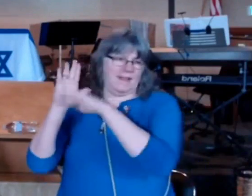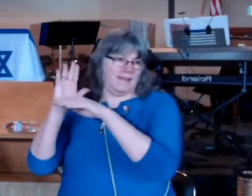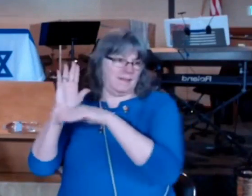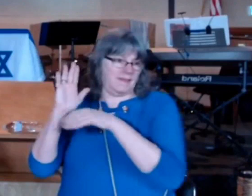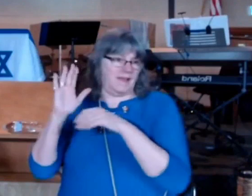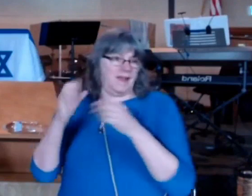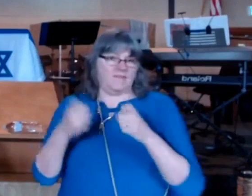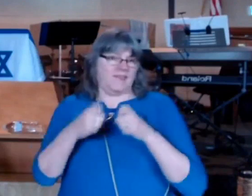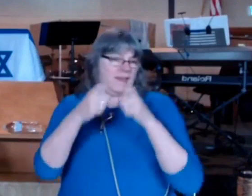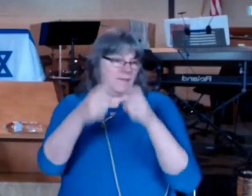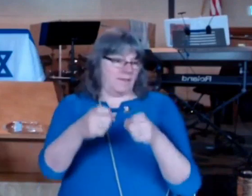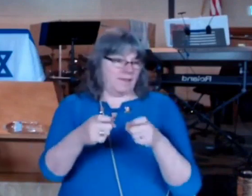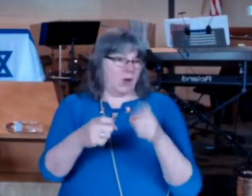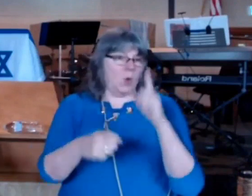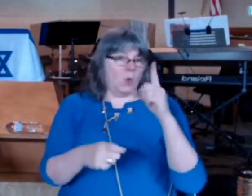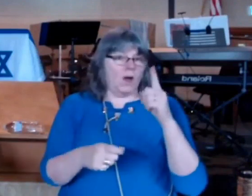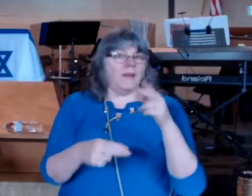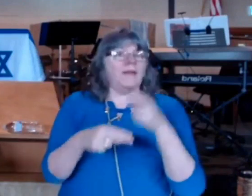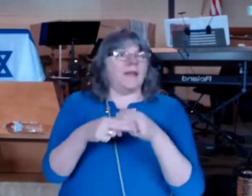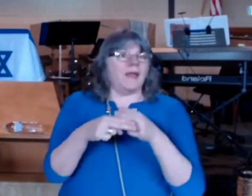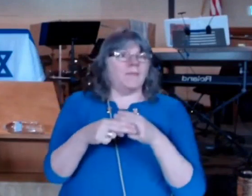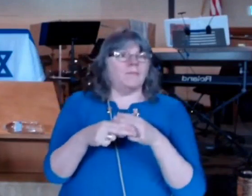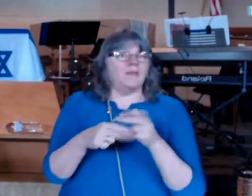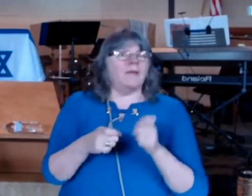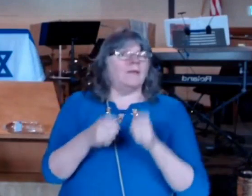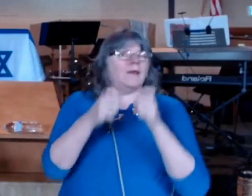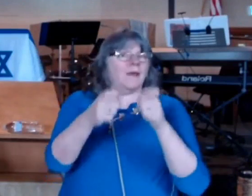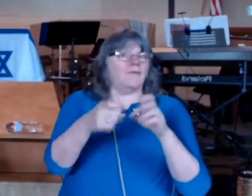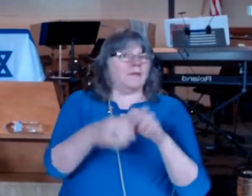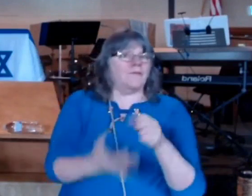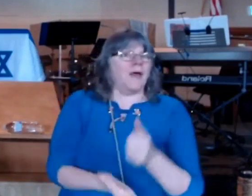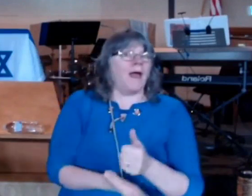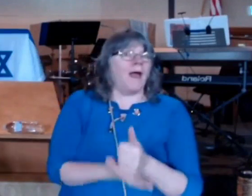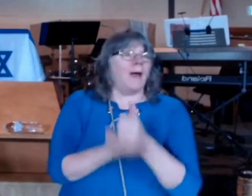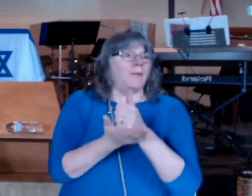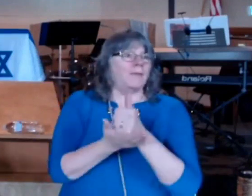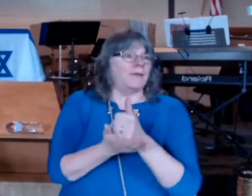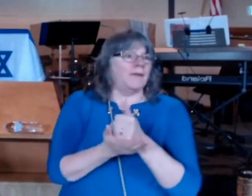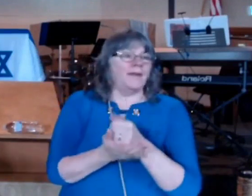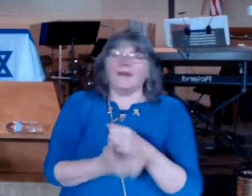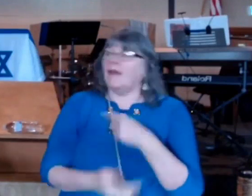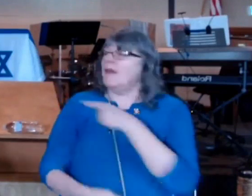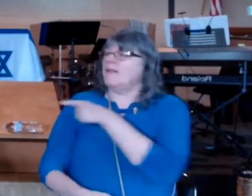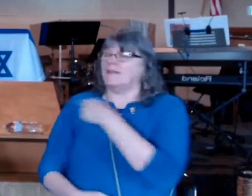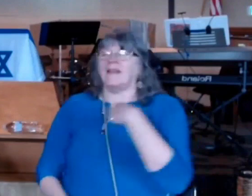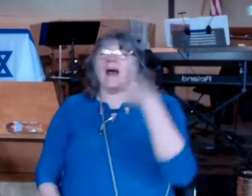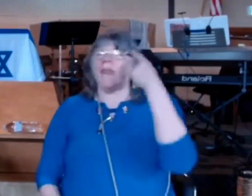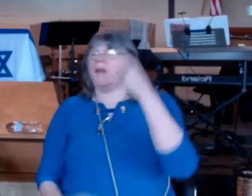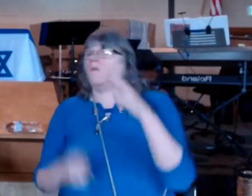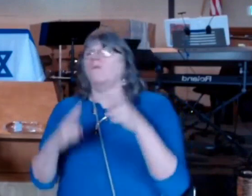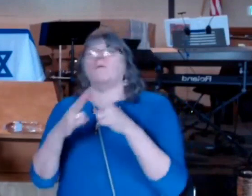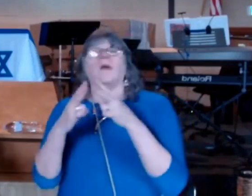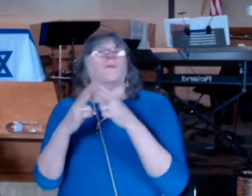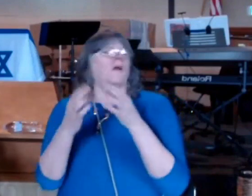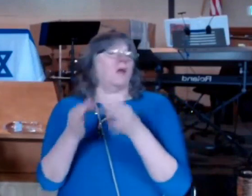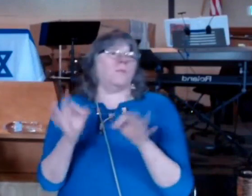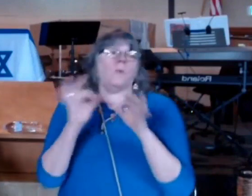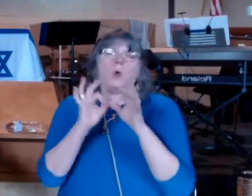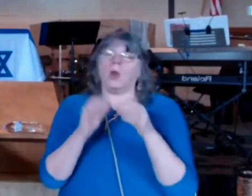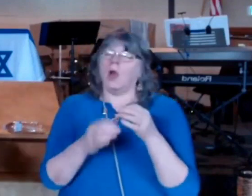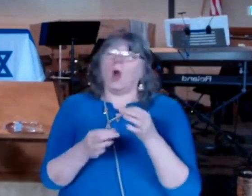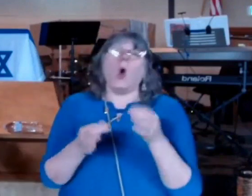I think it's the most useful of all most useful that's speaking or interpreting tongues or miracles